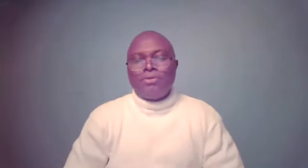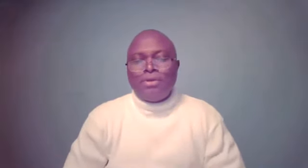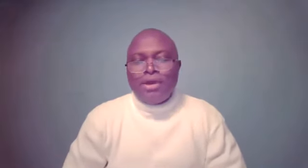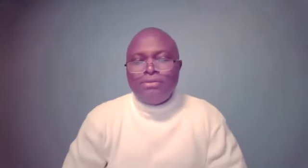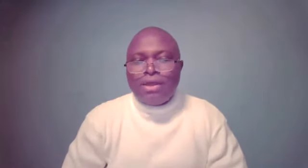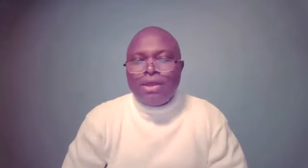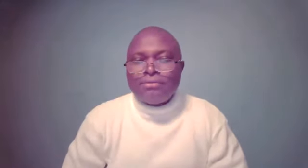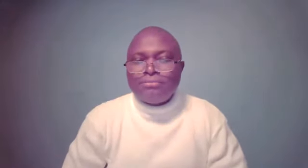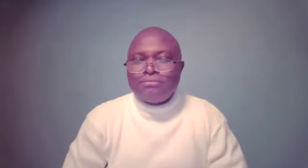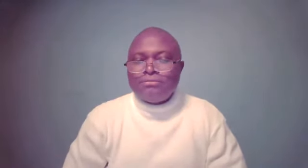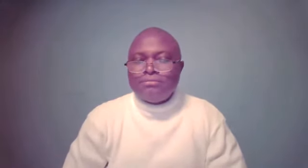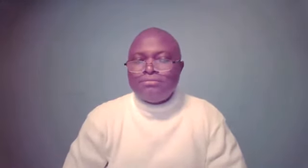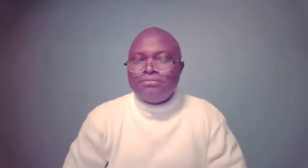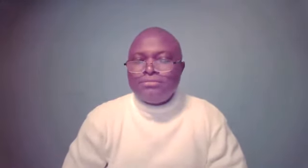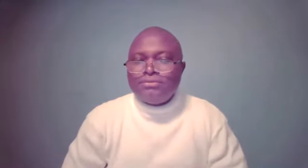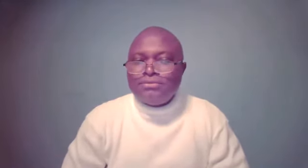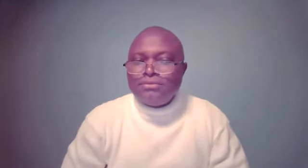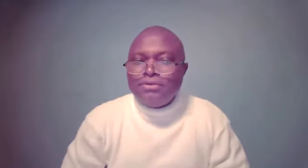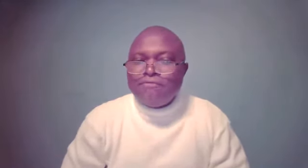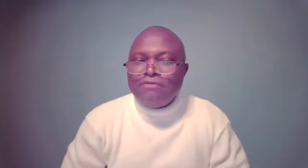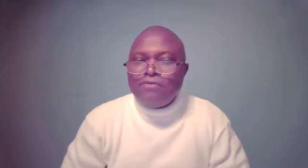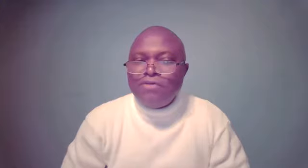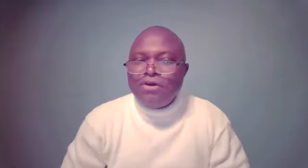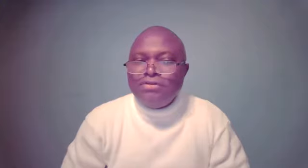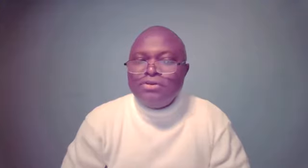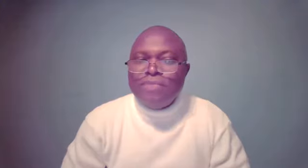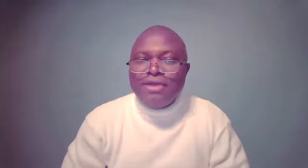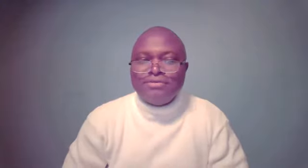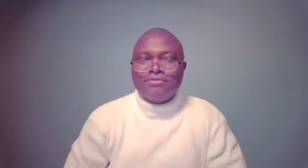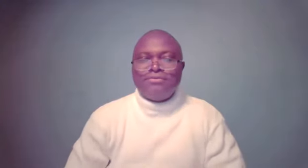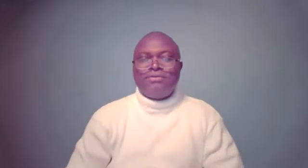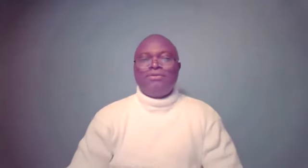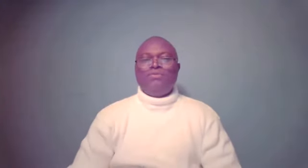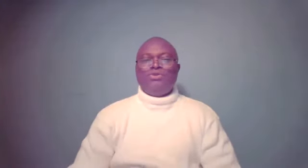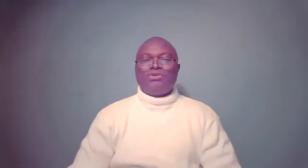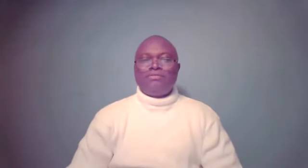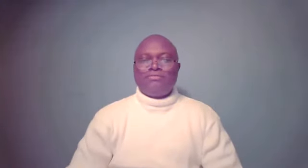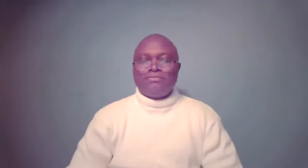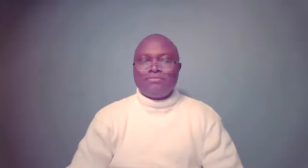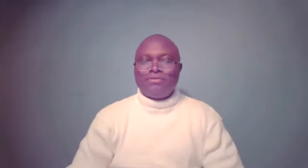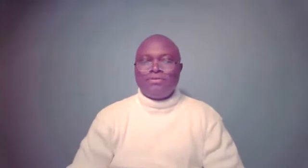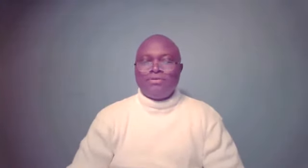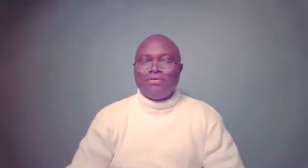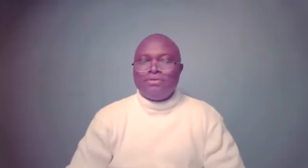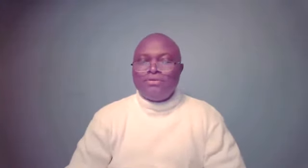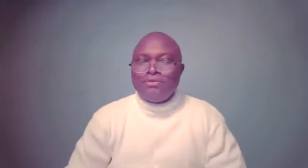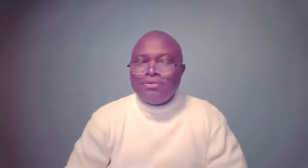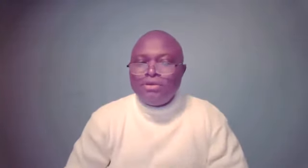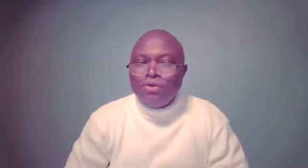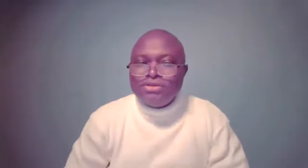And there, the fever of God remained with Joseph. He was